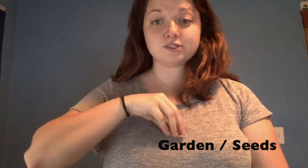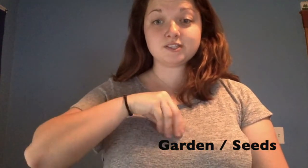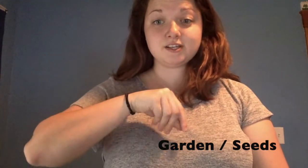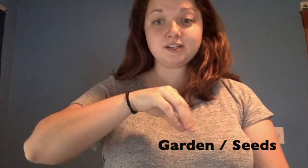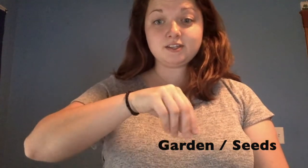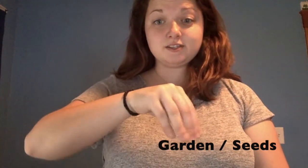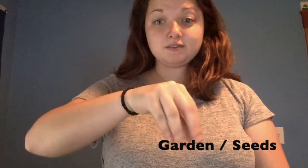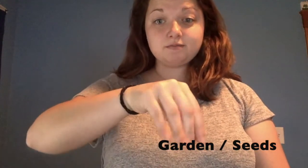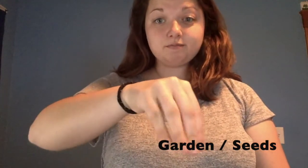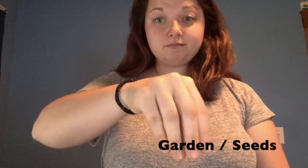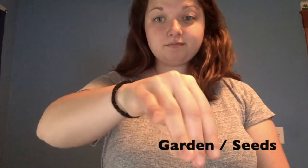seeds.